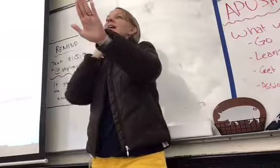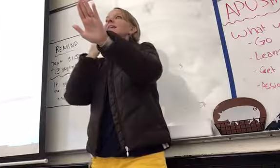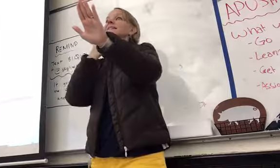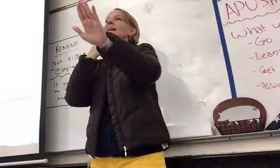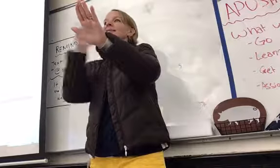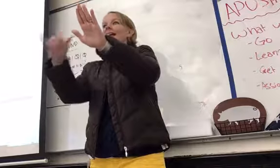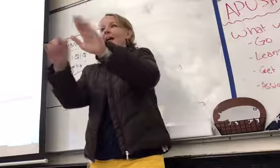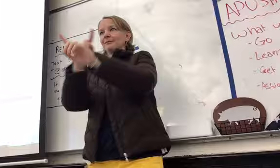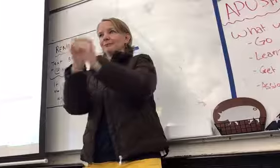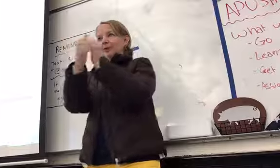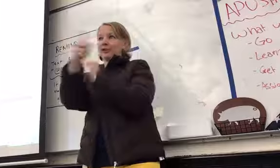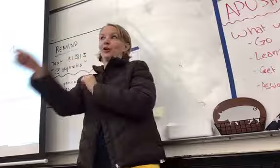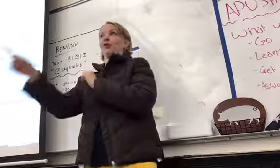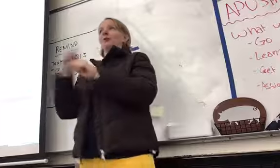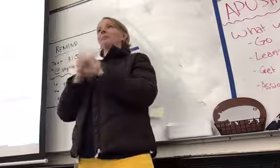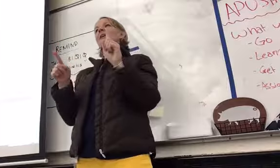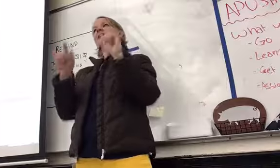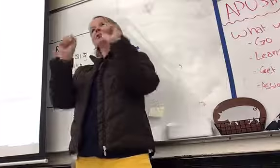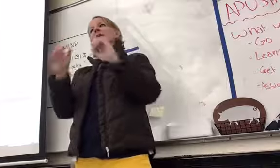going to be able to explore your individual talents.